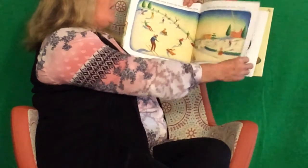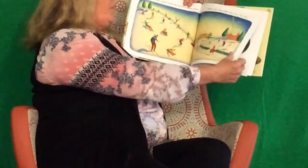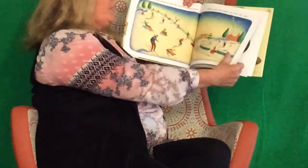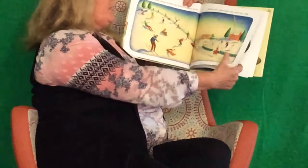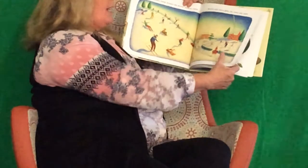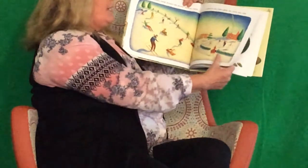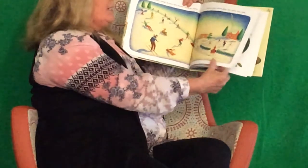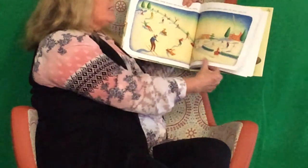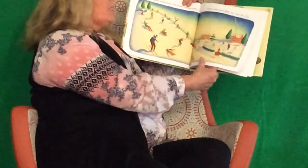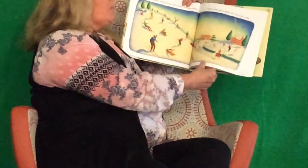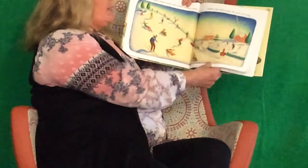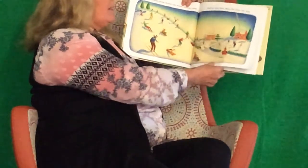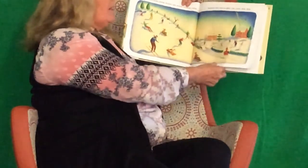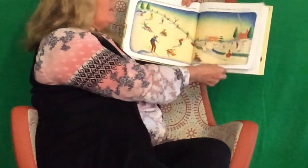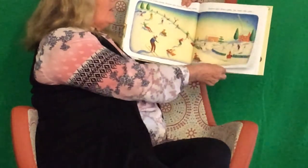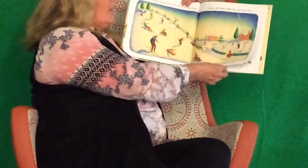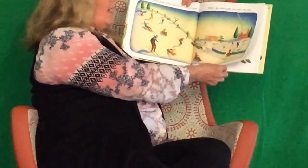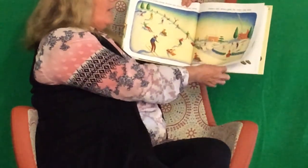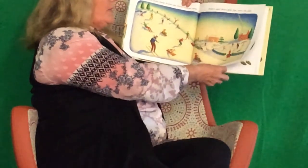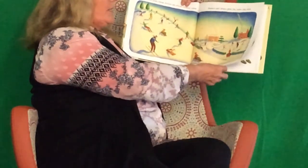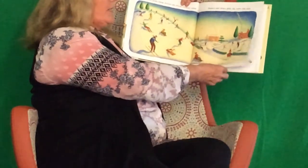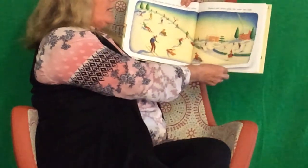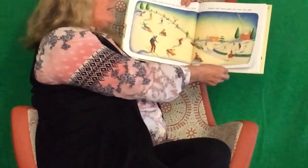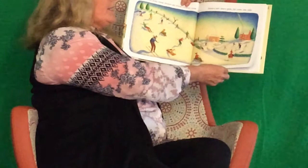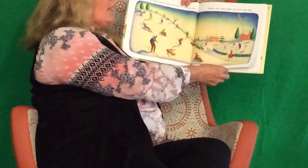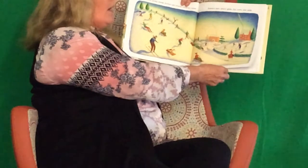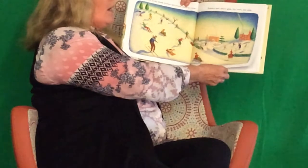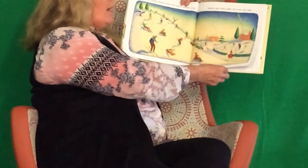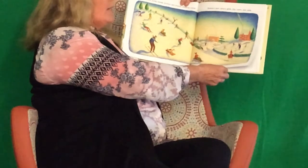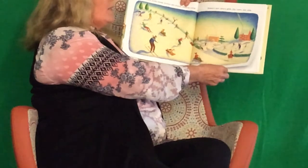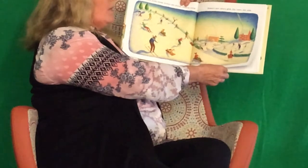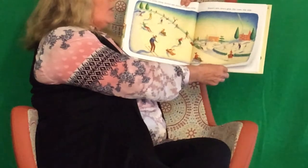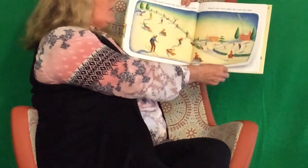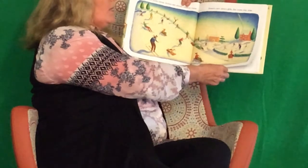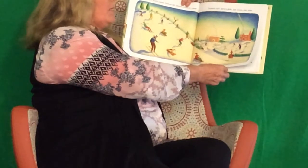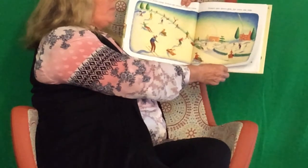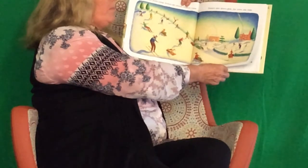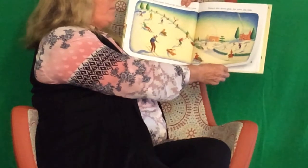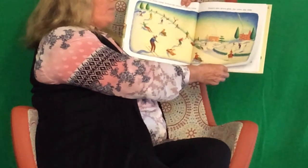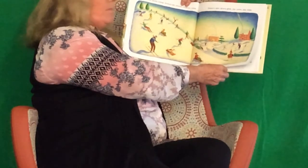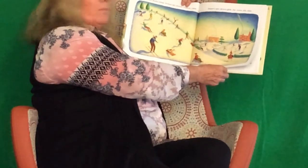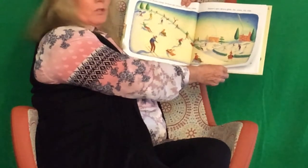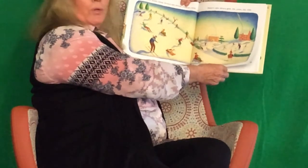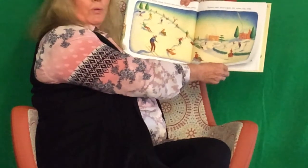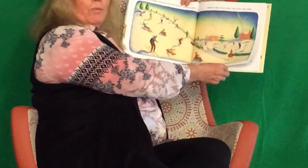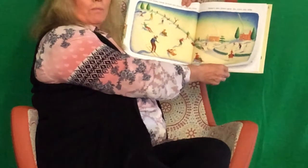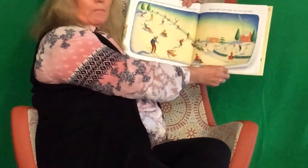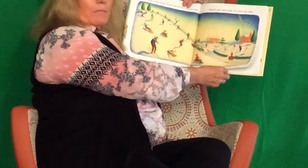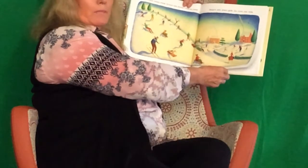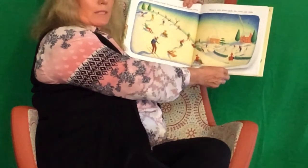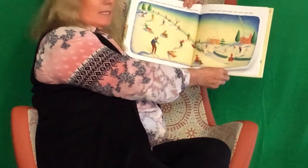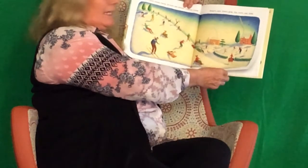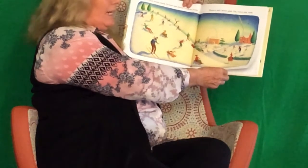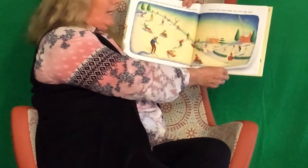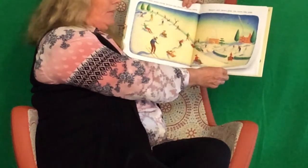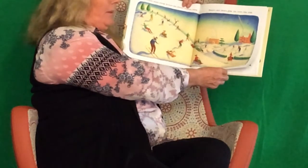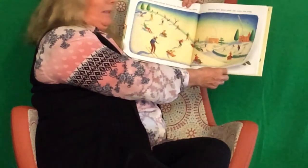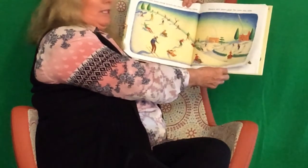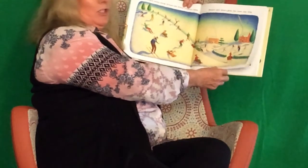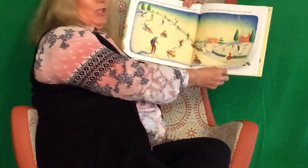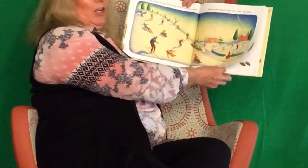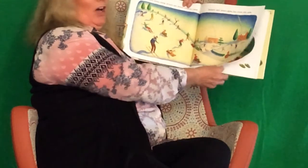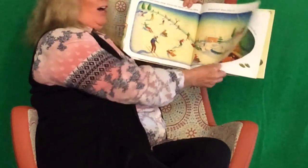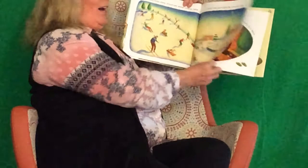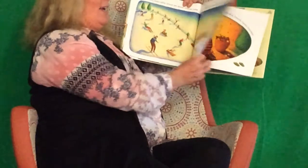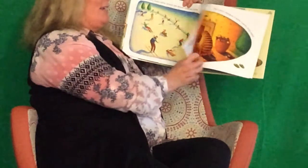The skaters spin and the skiers glide. Zip, zoom, slip,